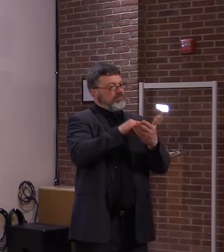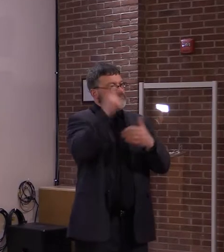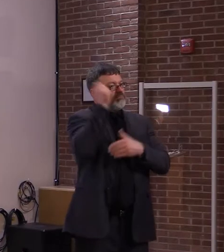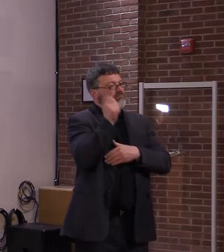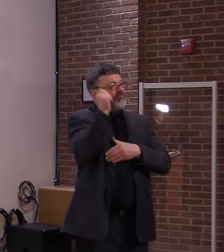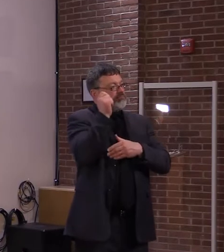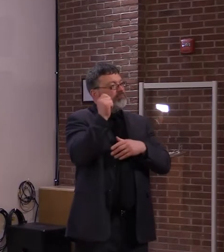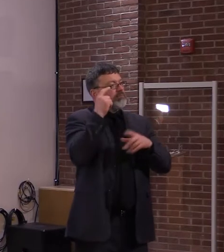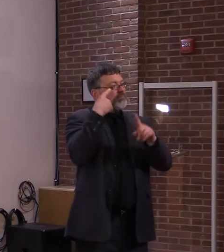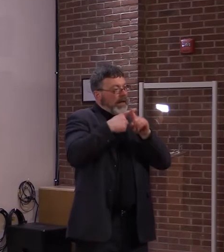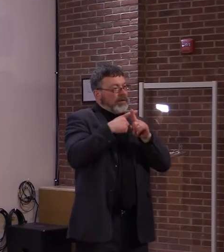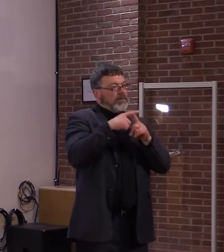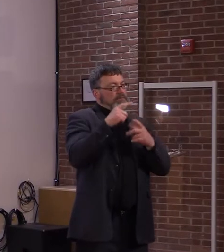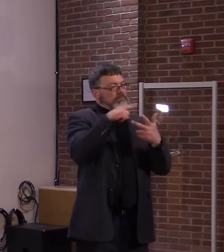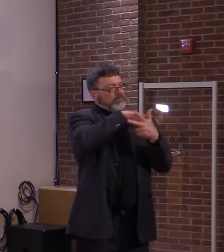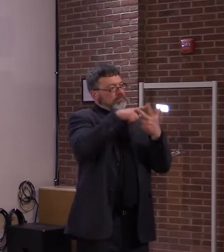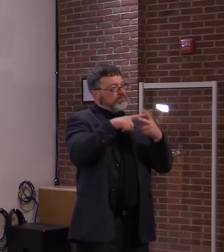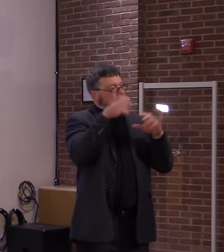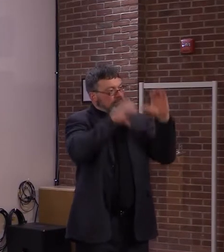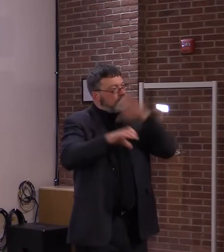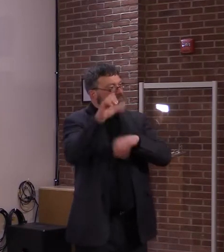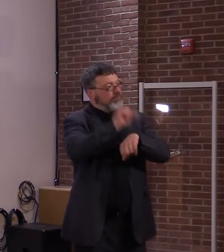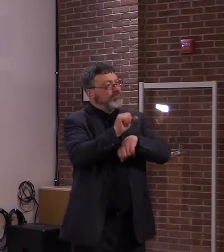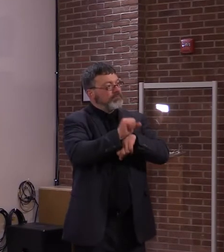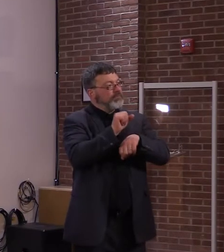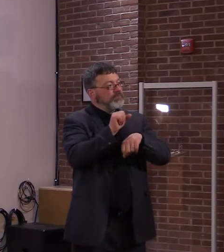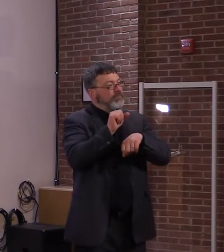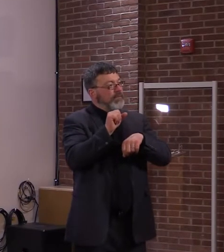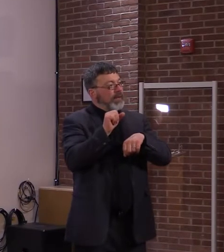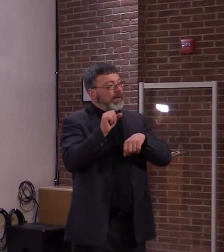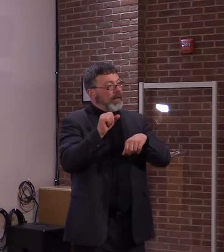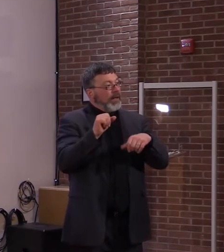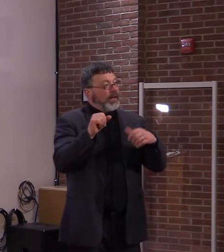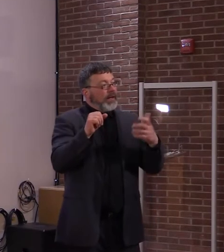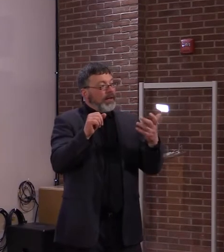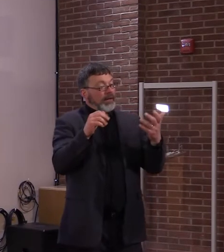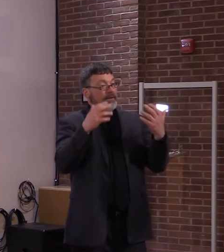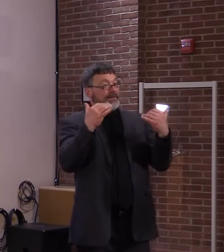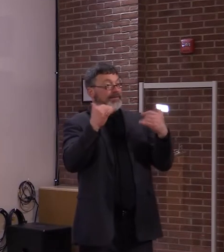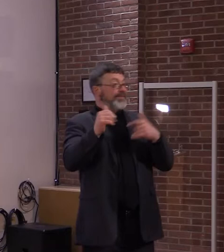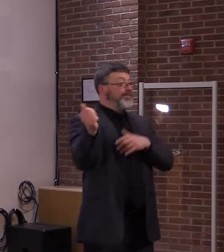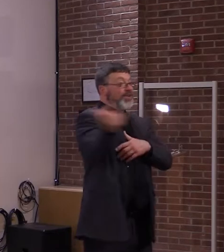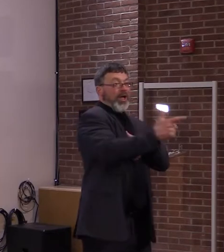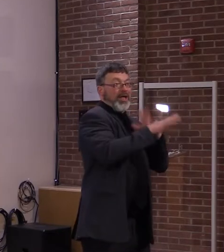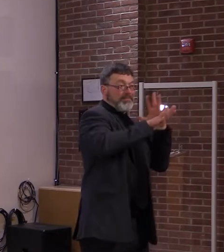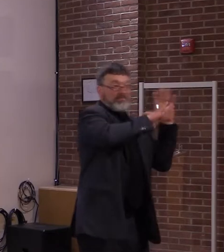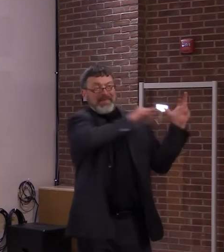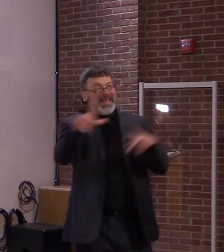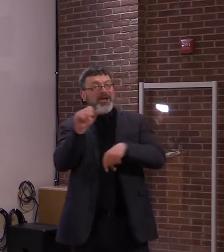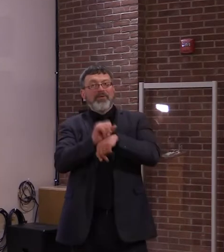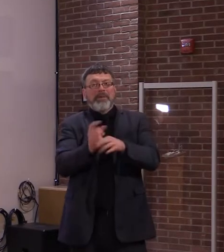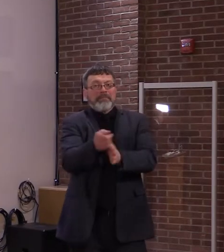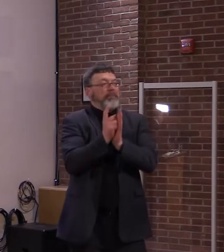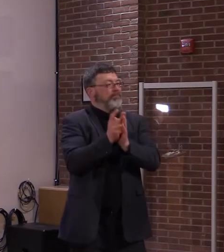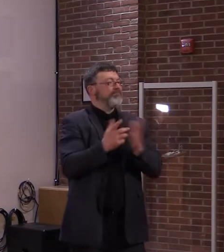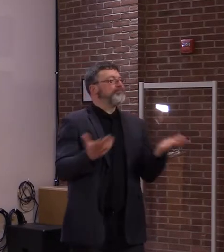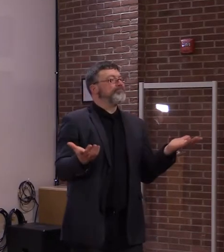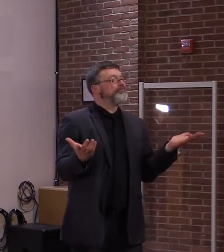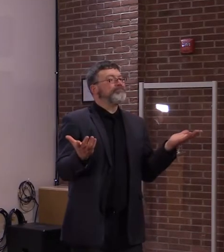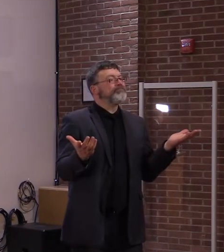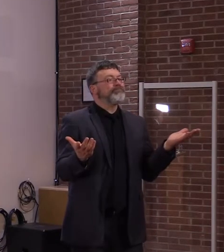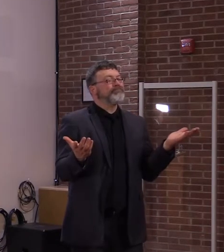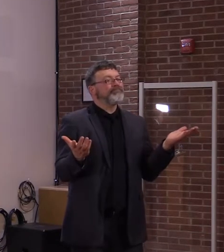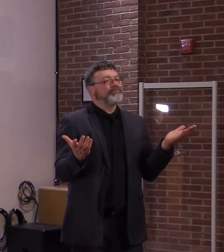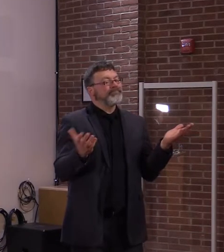It's automatically going to have people return to work. They still need to have some of those